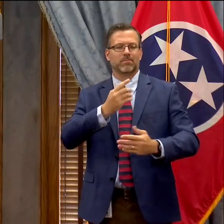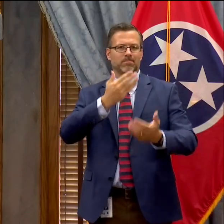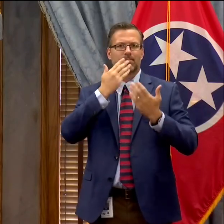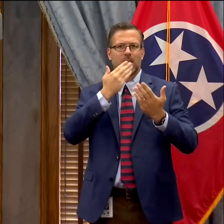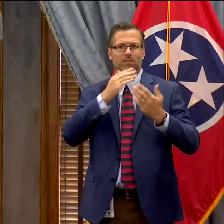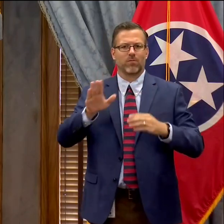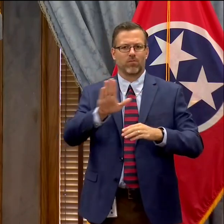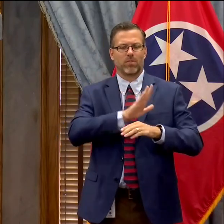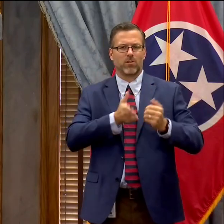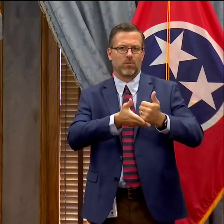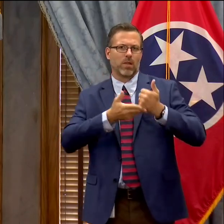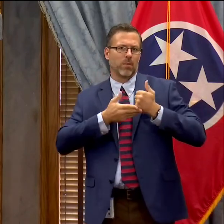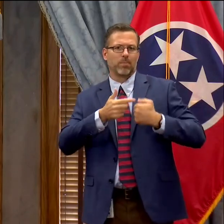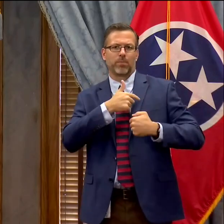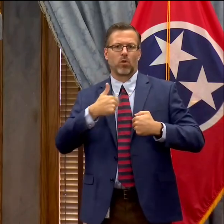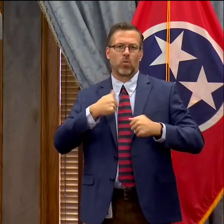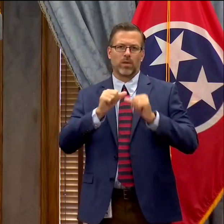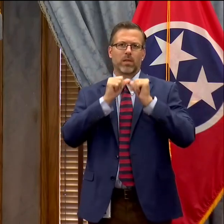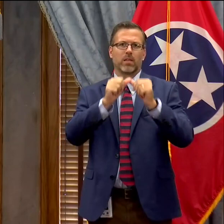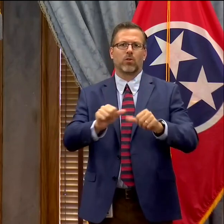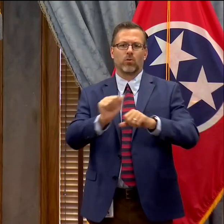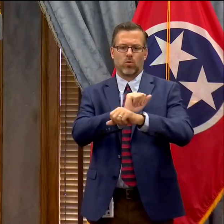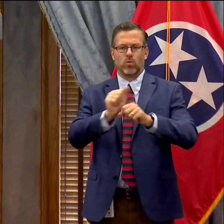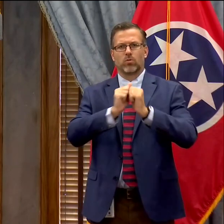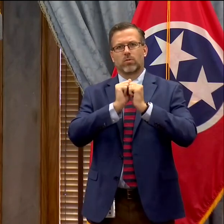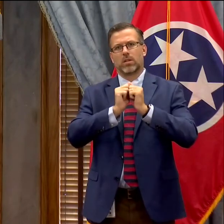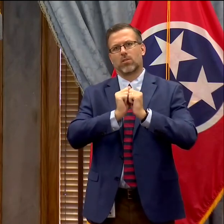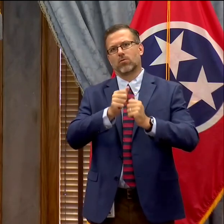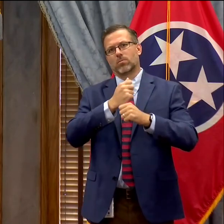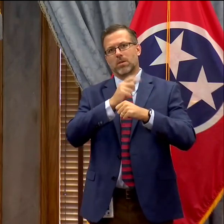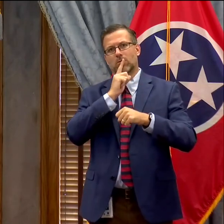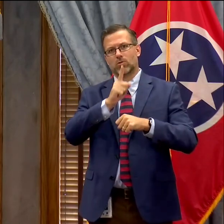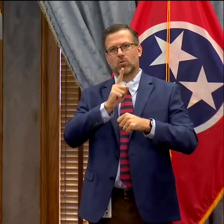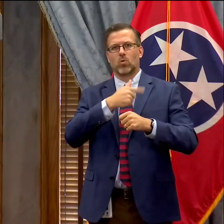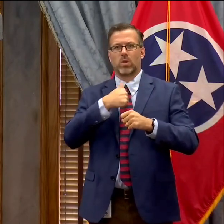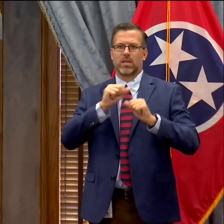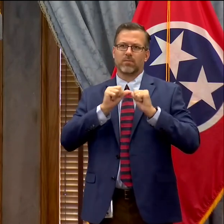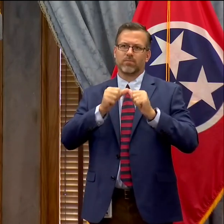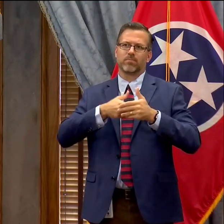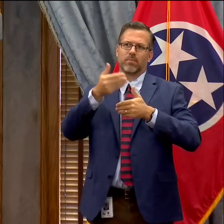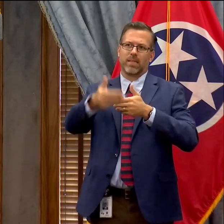continue to work together with that committee to take the next steps.